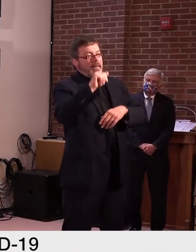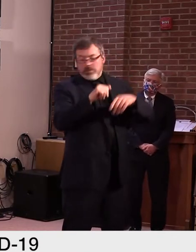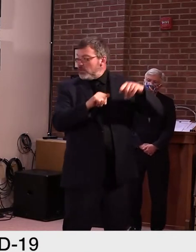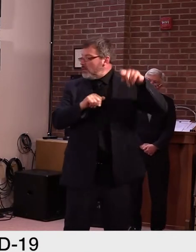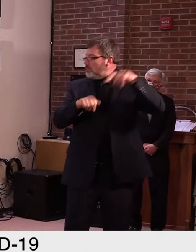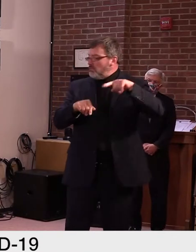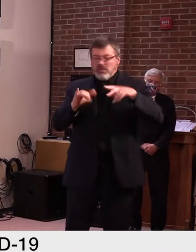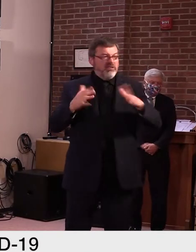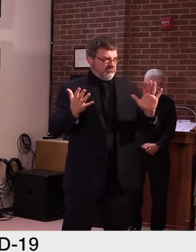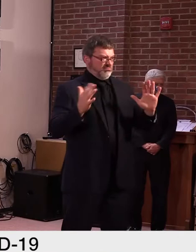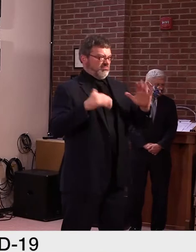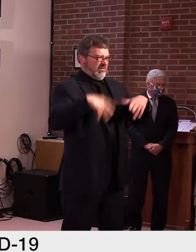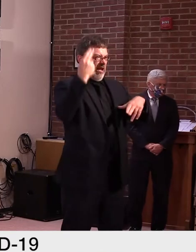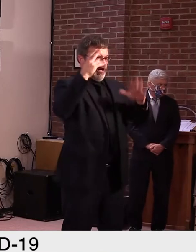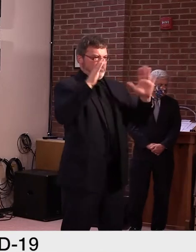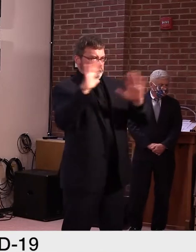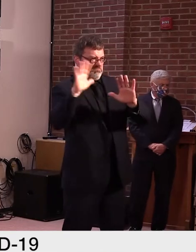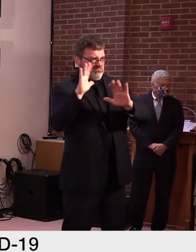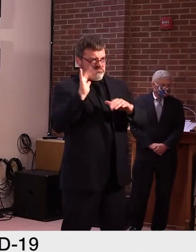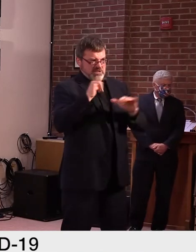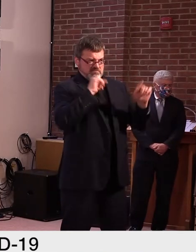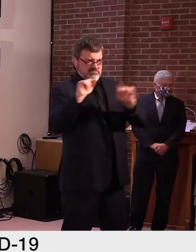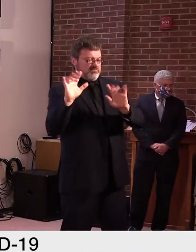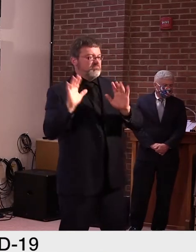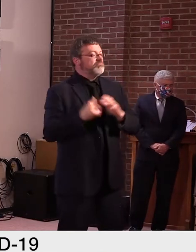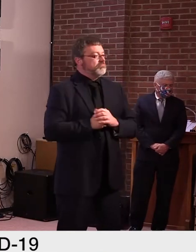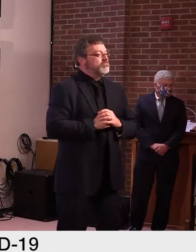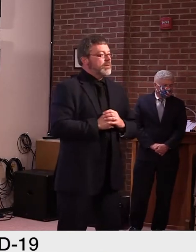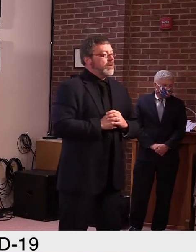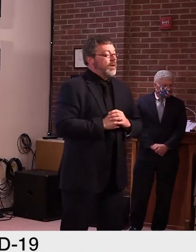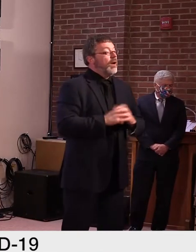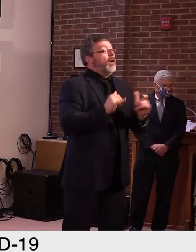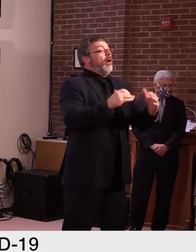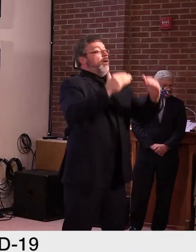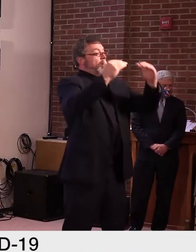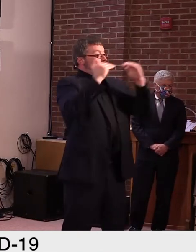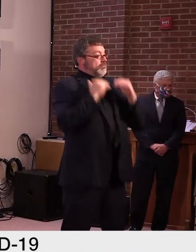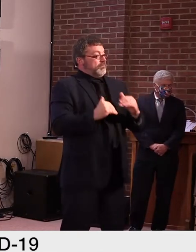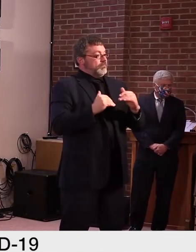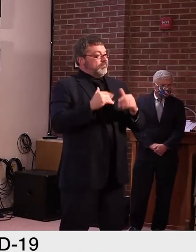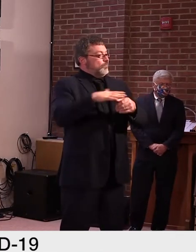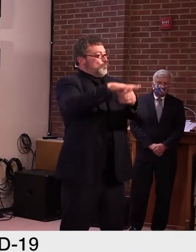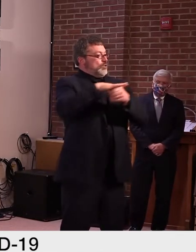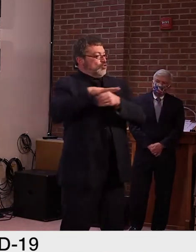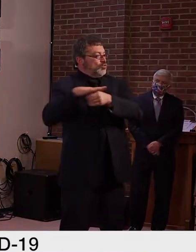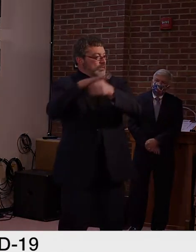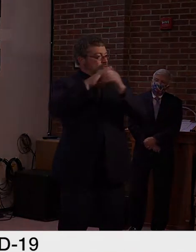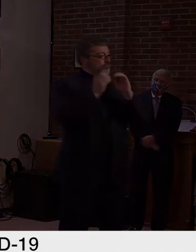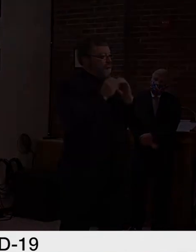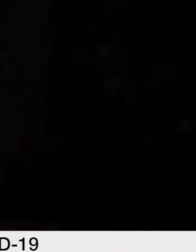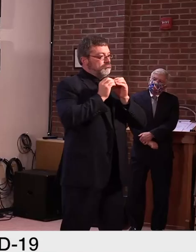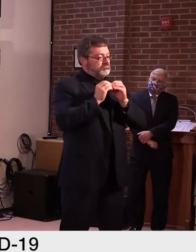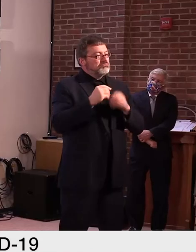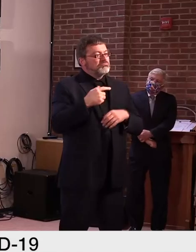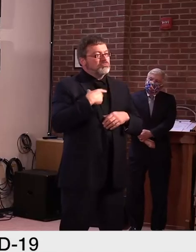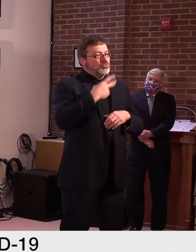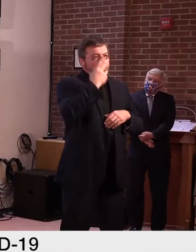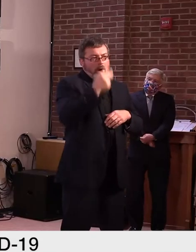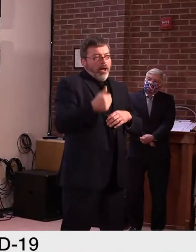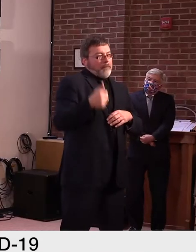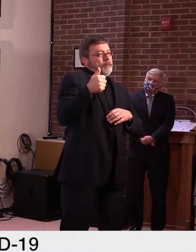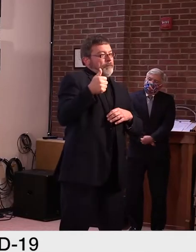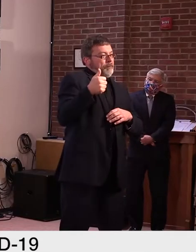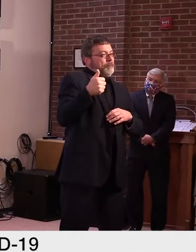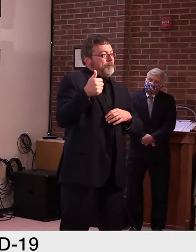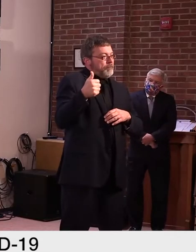Turning to the regional data, just a quick update here. We did see an increase in new cases across the region, up 25 percent to about